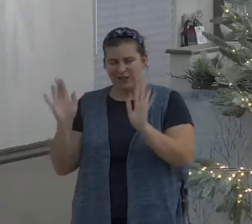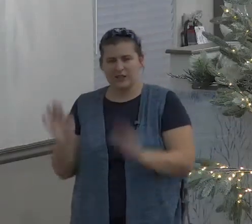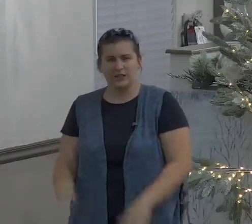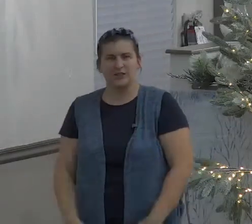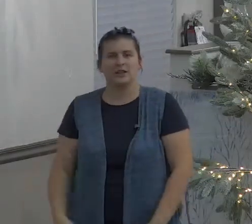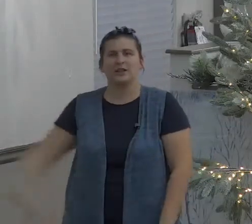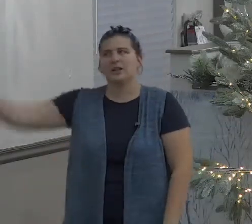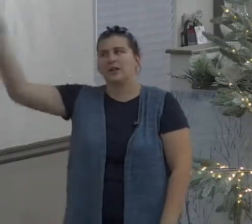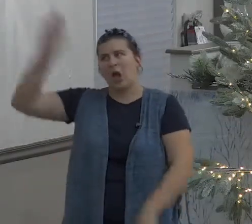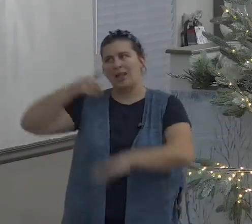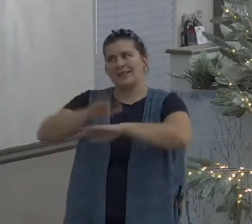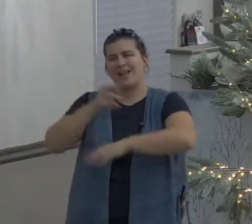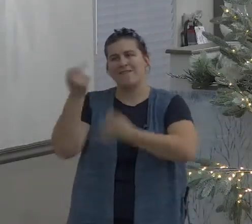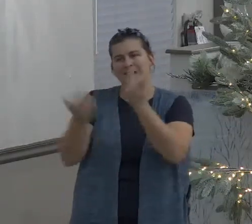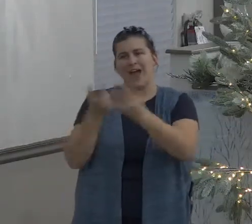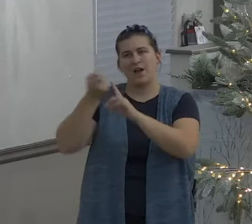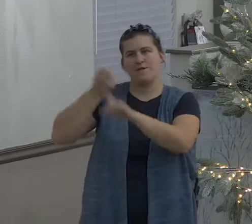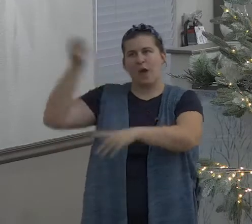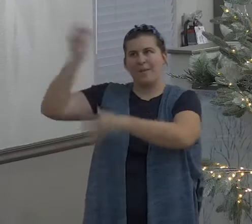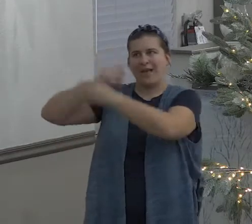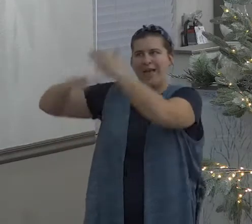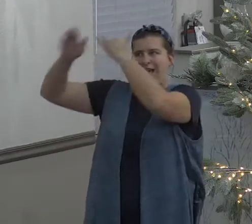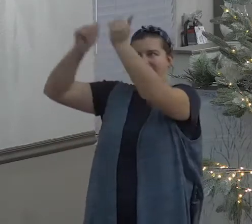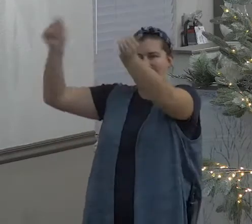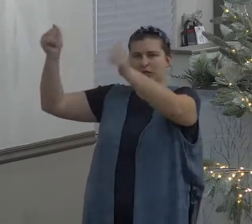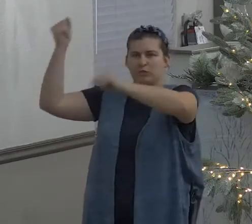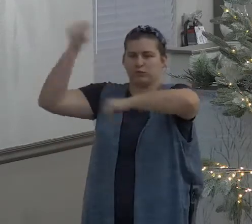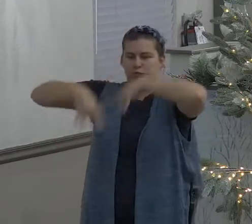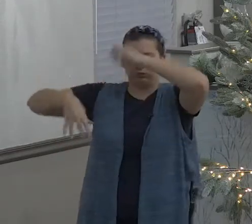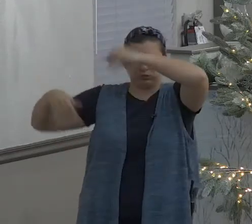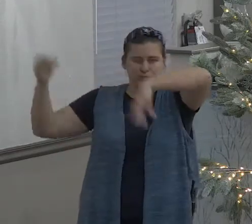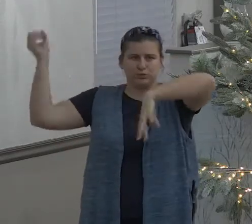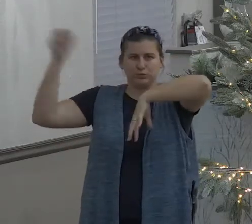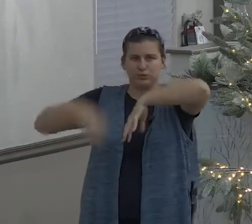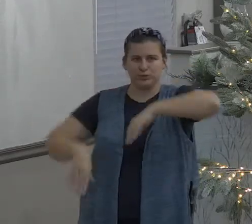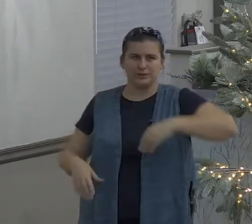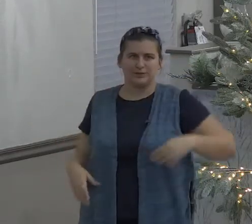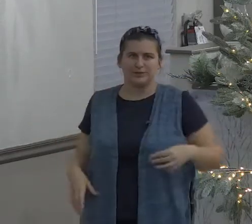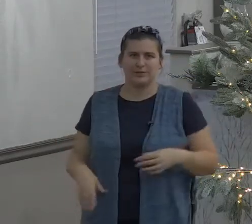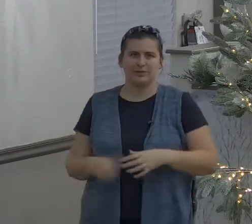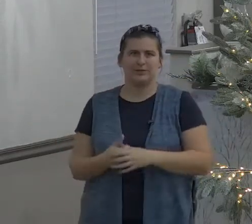by the way it wasn't some stupid caveman it was God who created fire